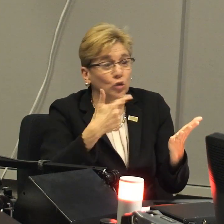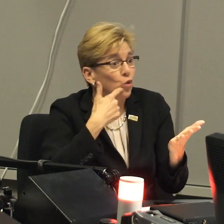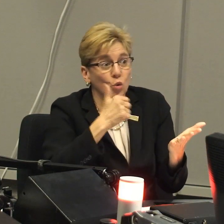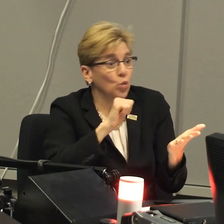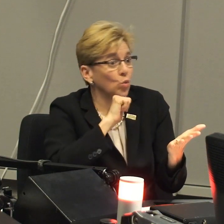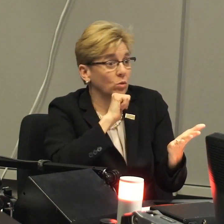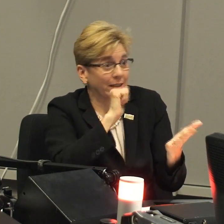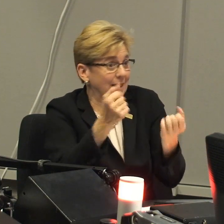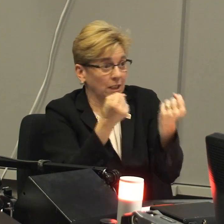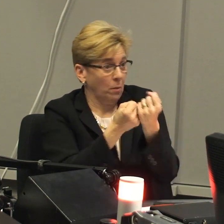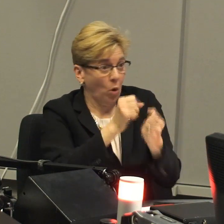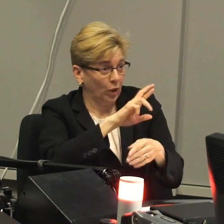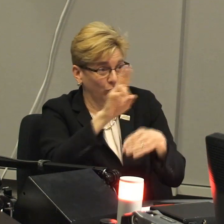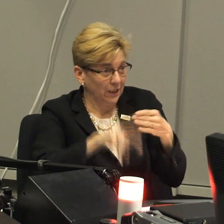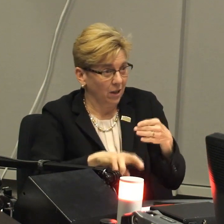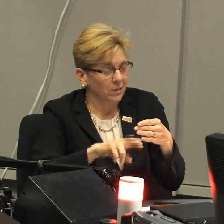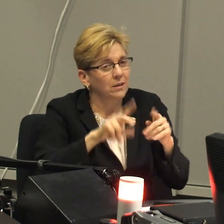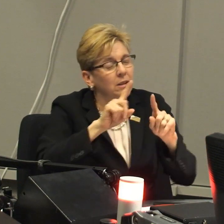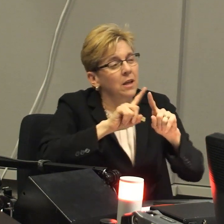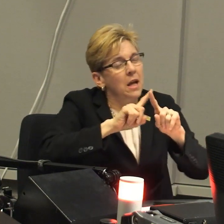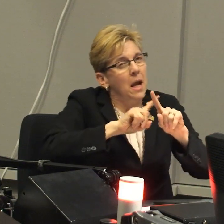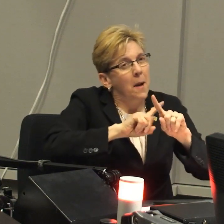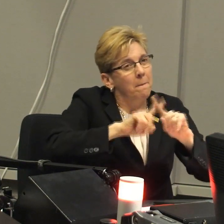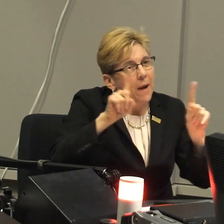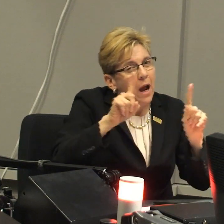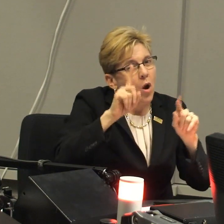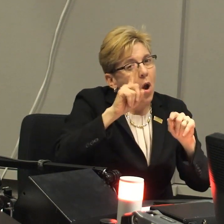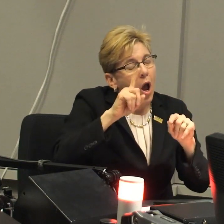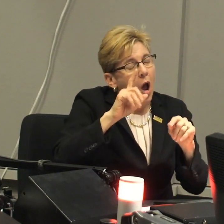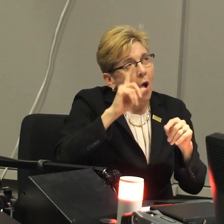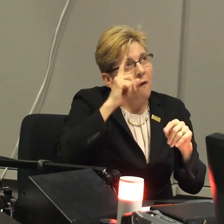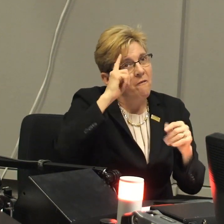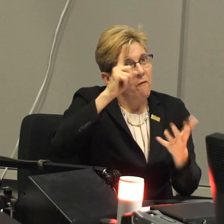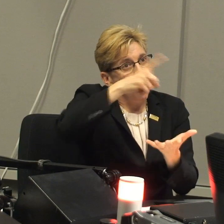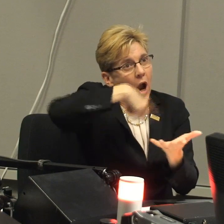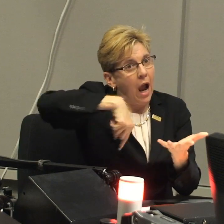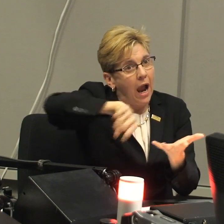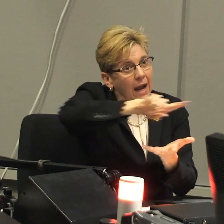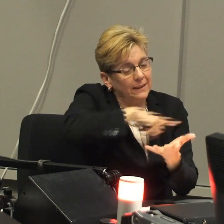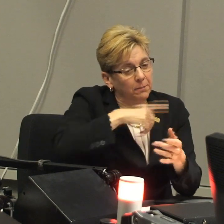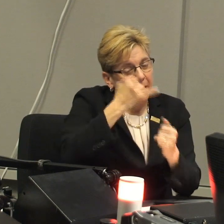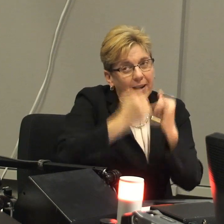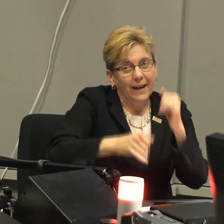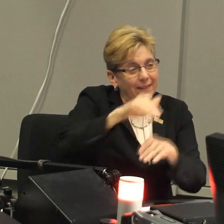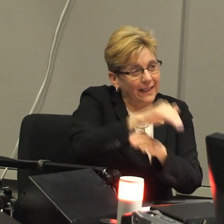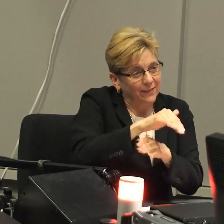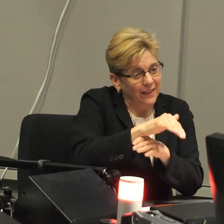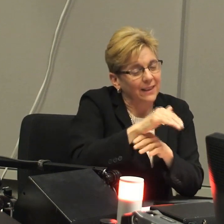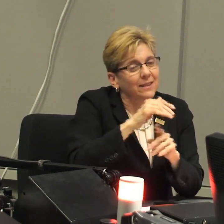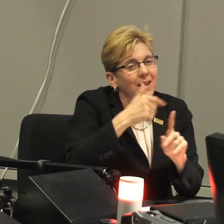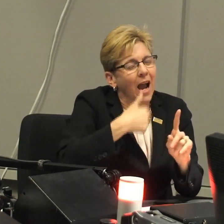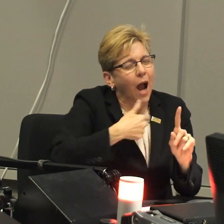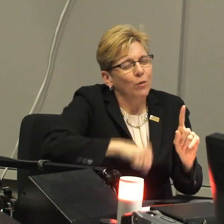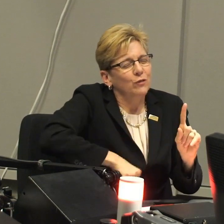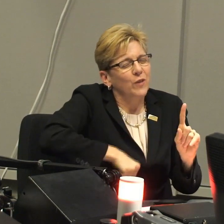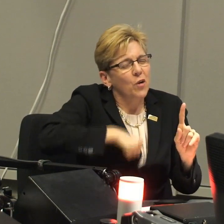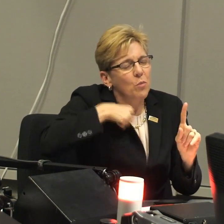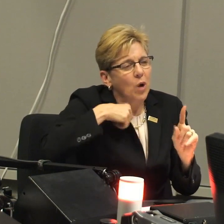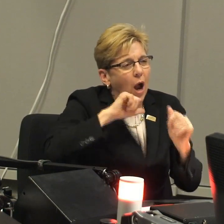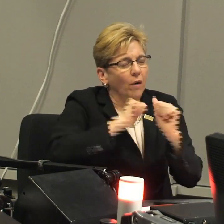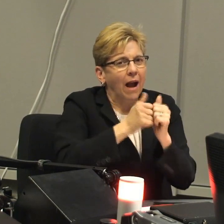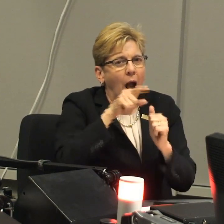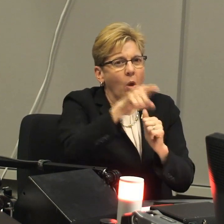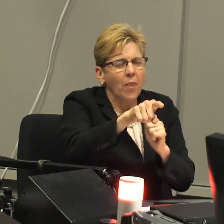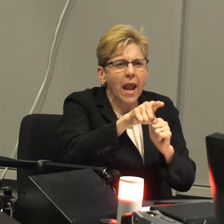wanted to see and many other students who did not support the results. However, for us, by the end of the evening